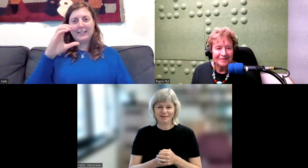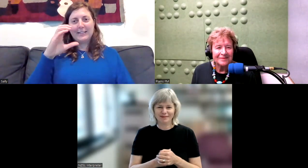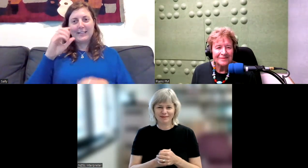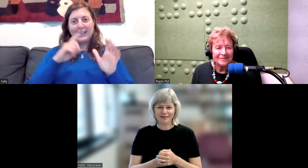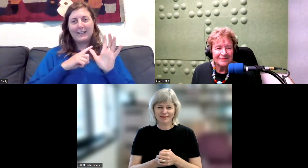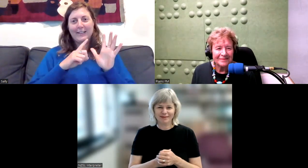the